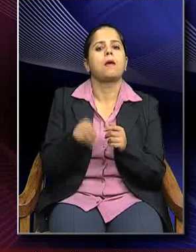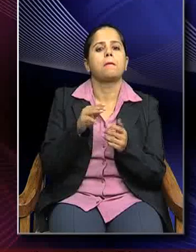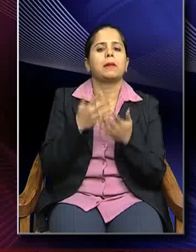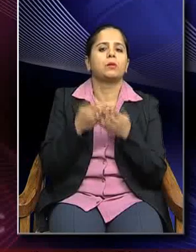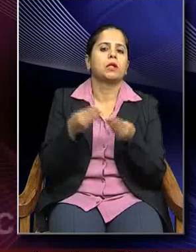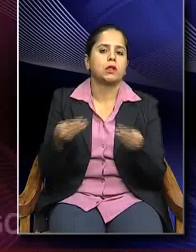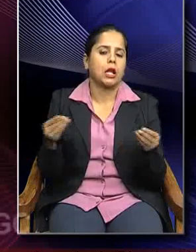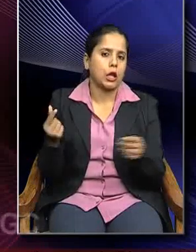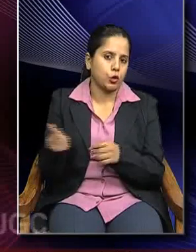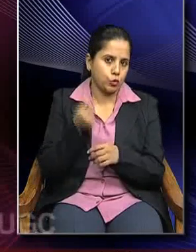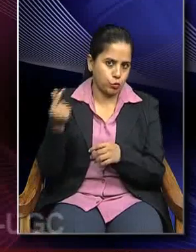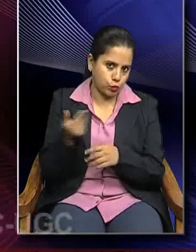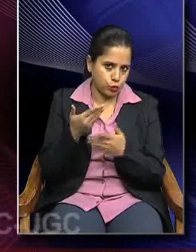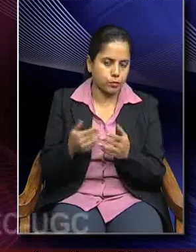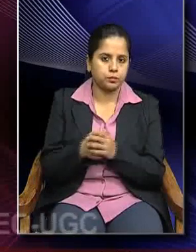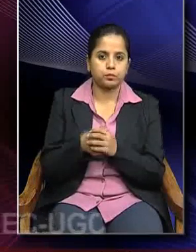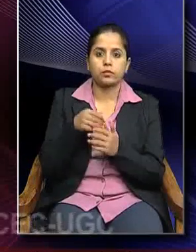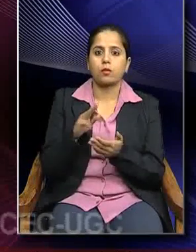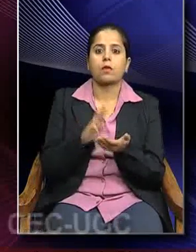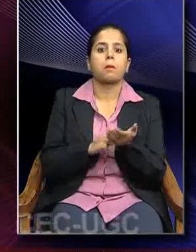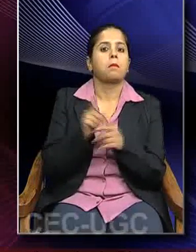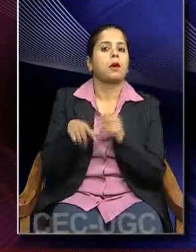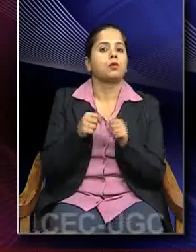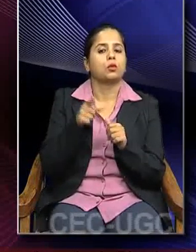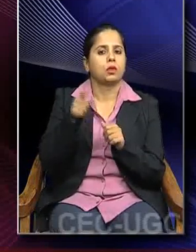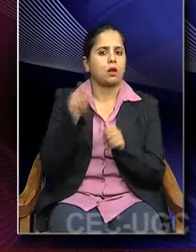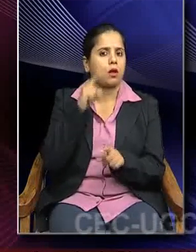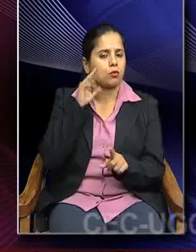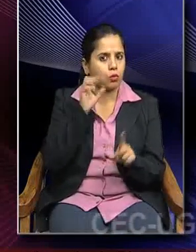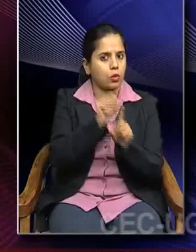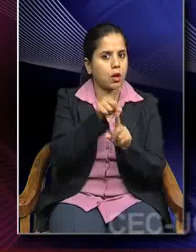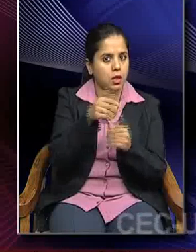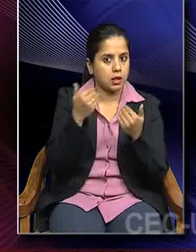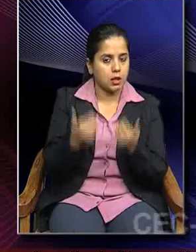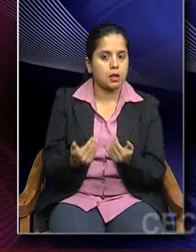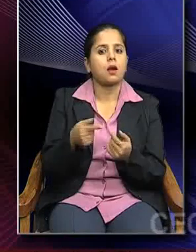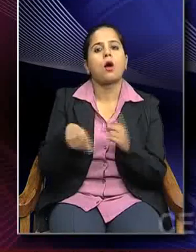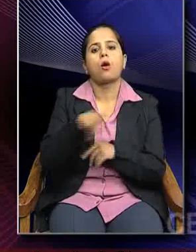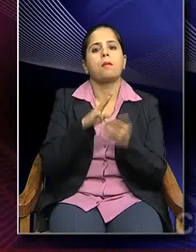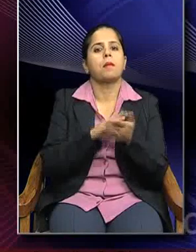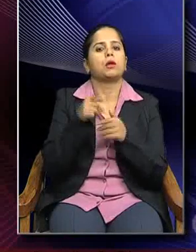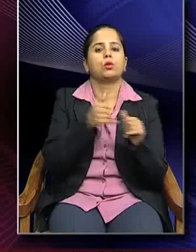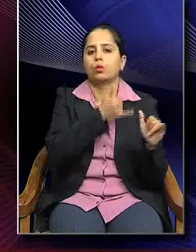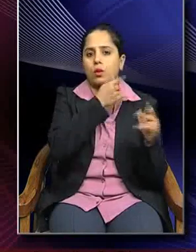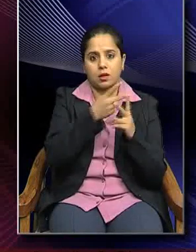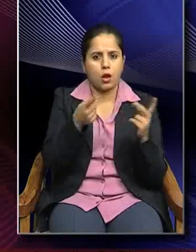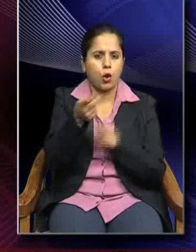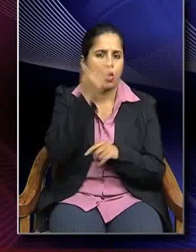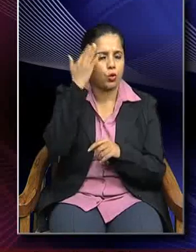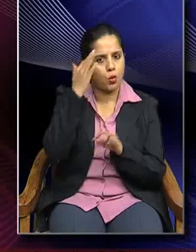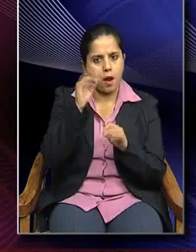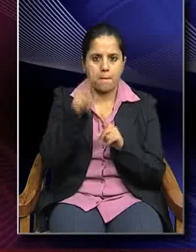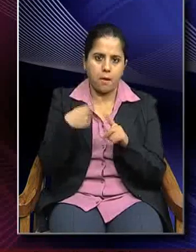that were used. And Mathura can be identified with the present day Mathura that all of us know about